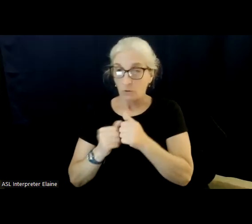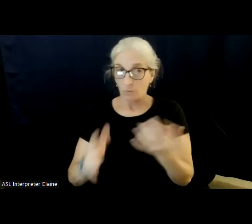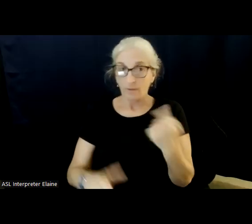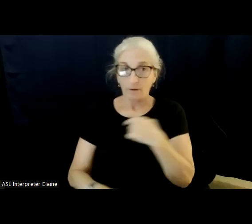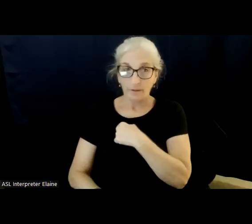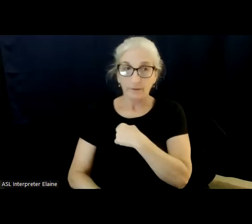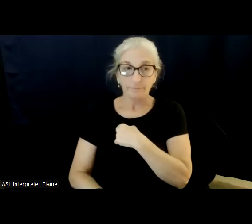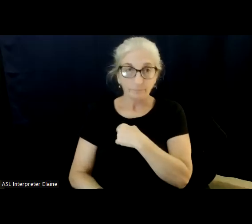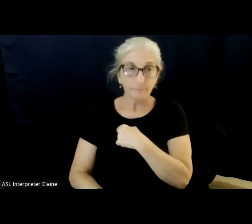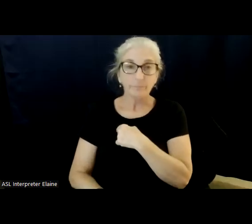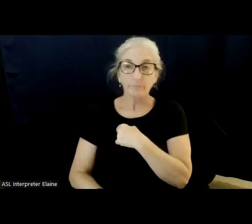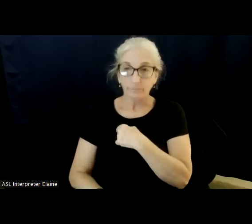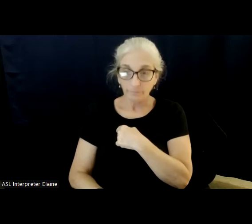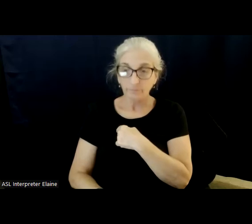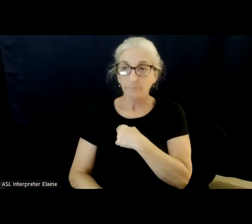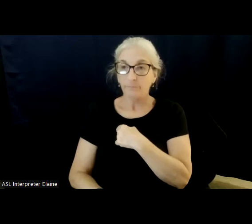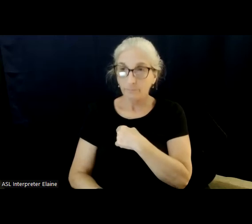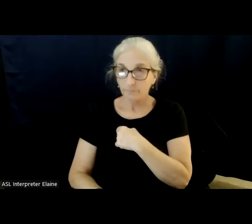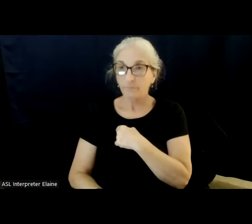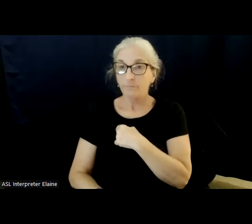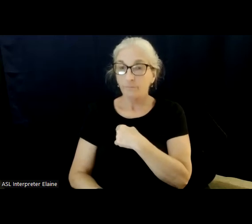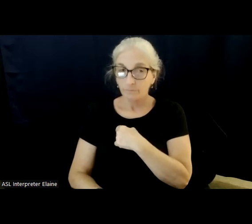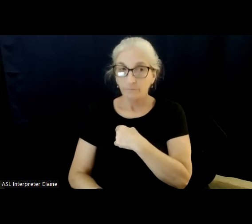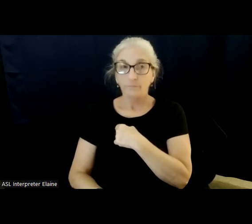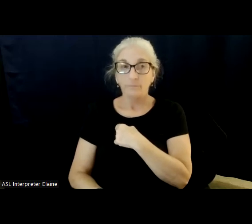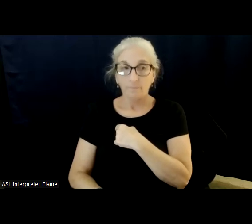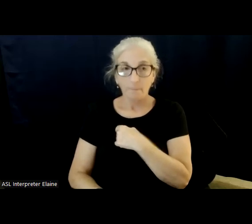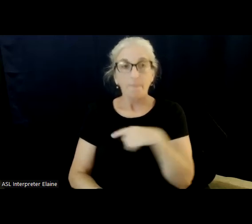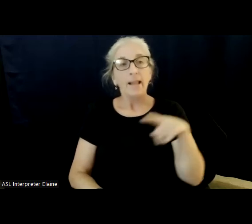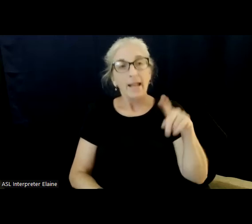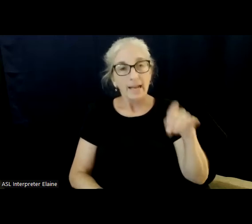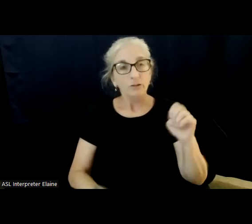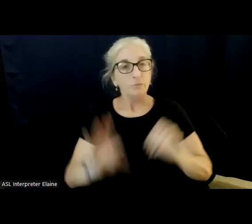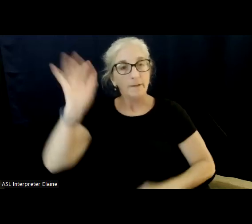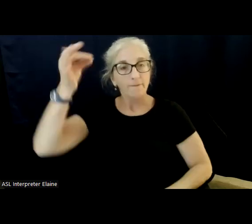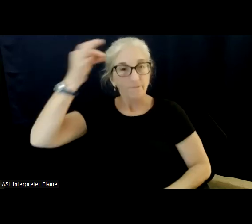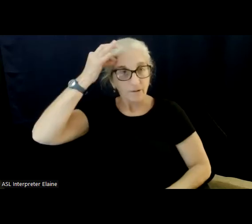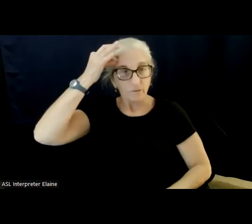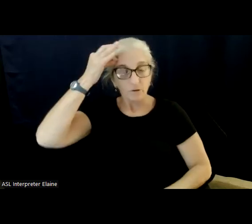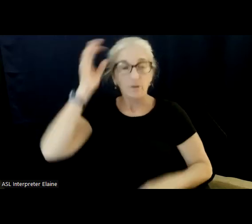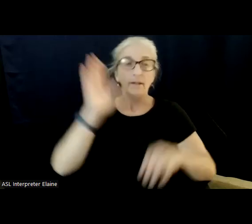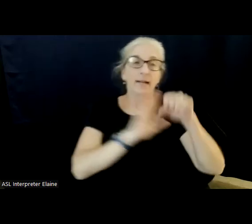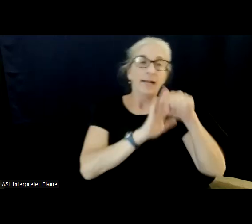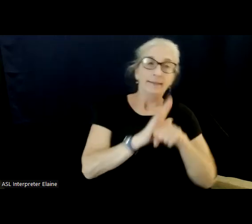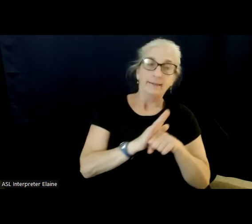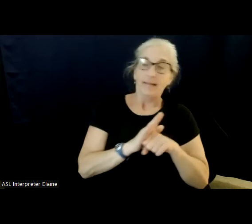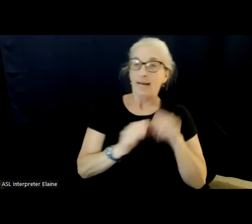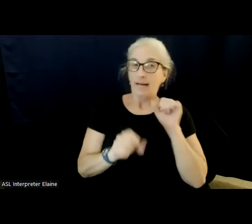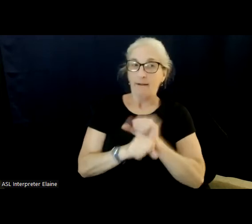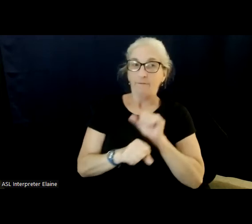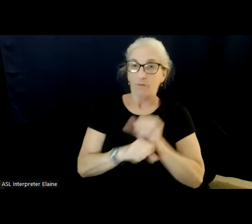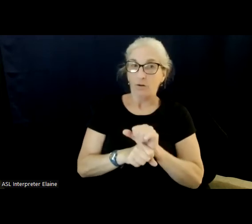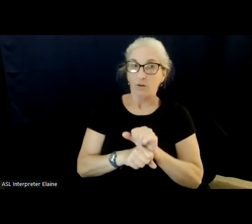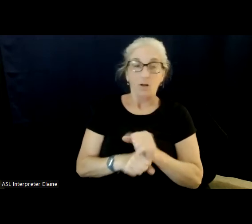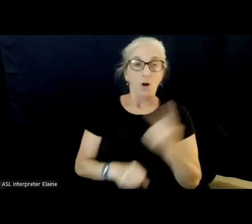I think this really has to be, it's got to be a combined federal and state effort. And I think we're fortunate here in Virginia, Governor